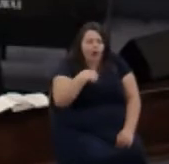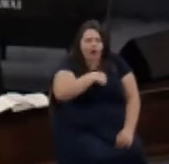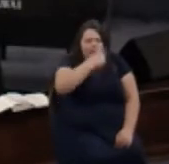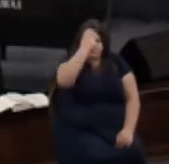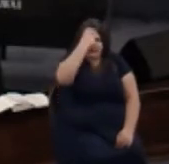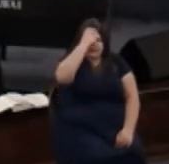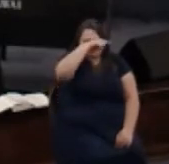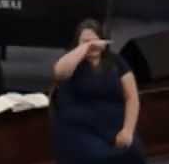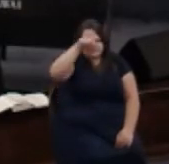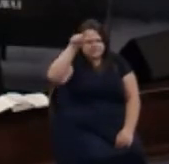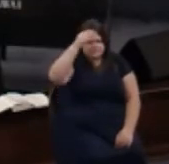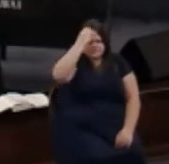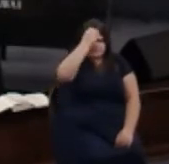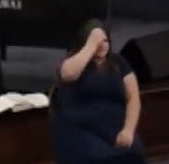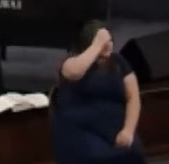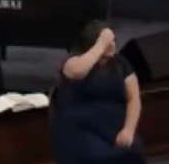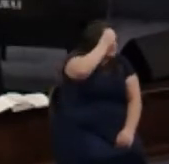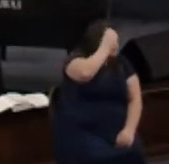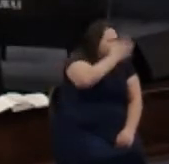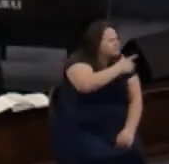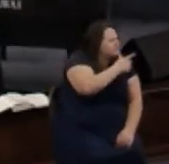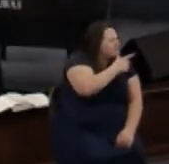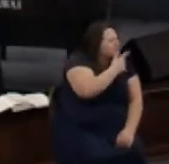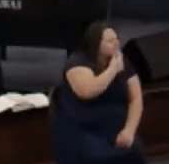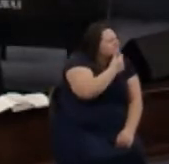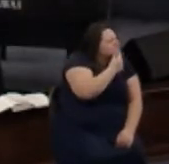wandering around thinking about what's for lunch